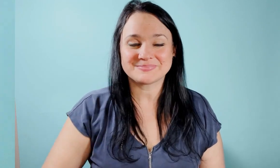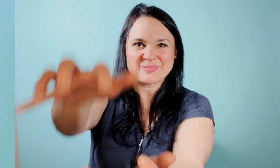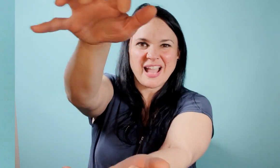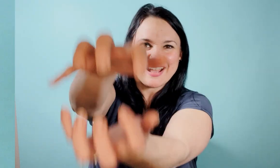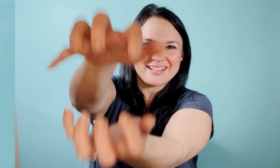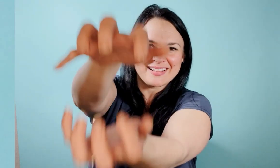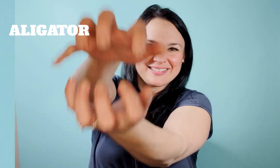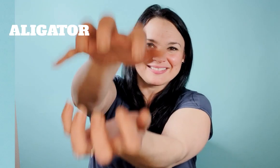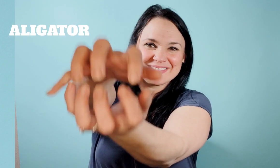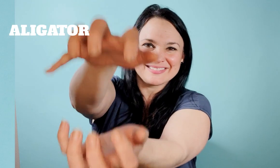alligator